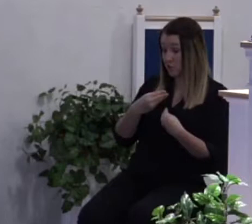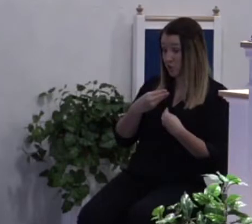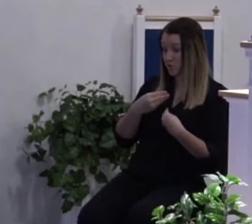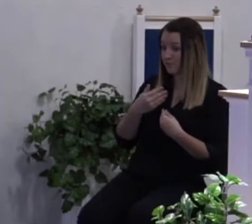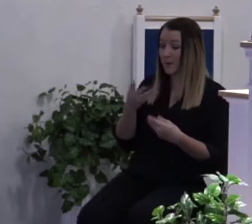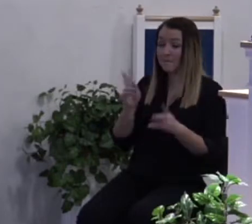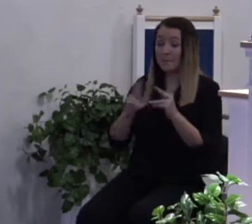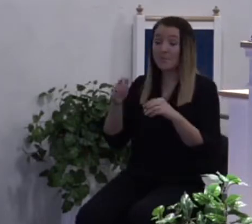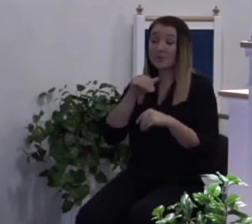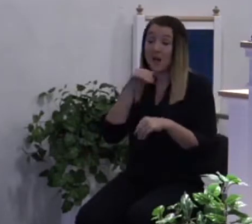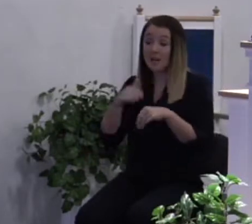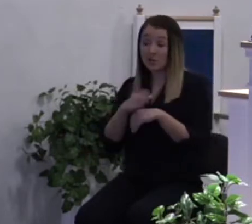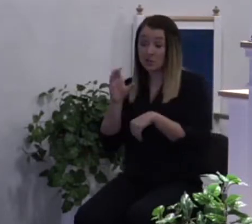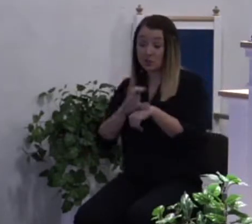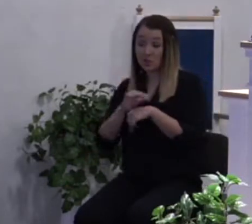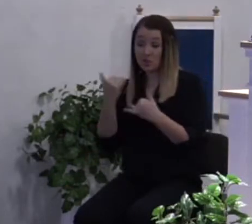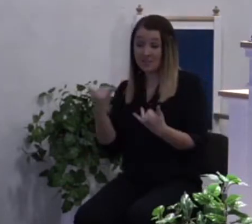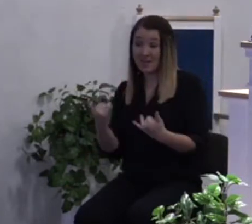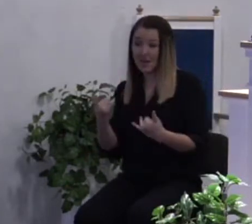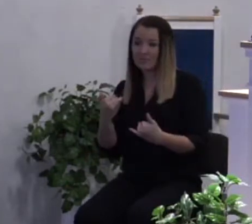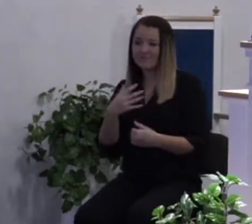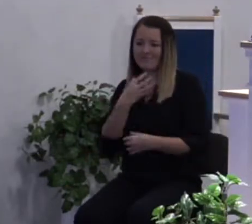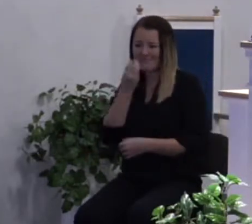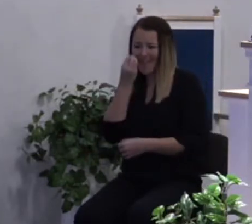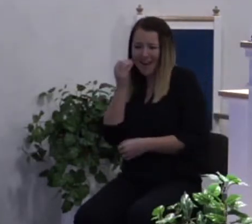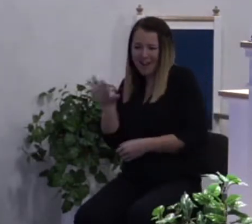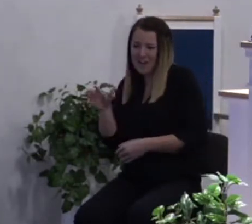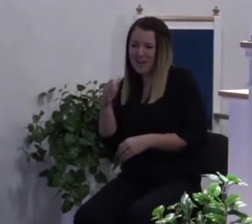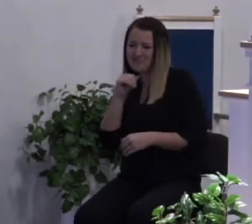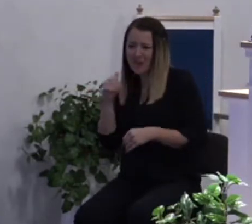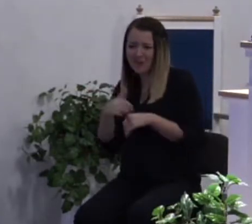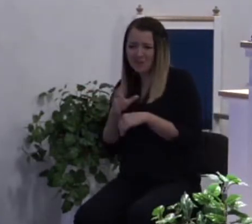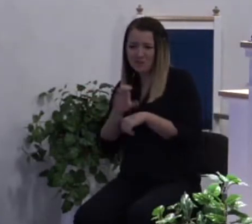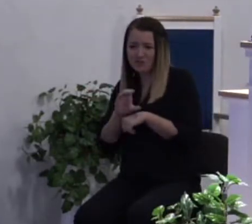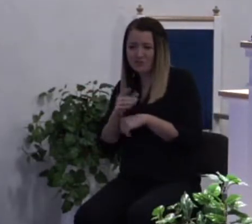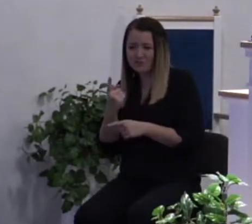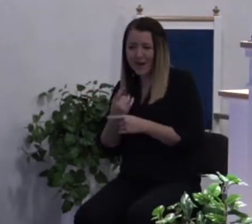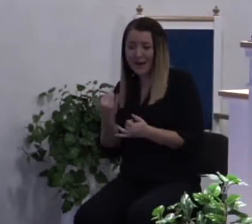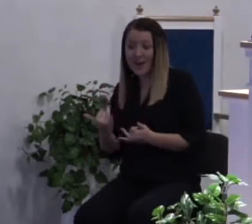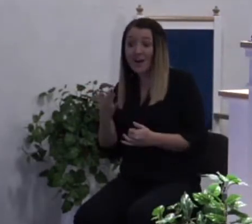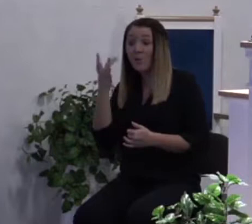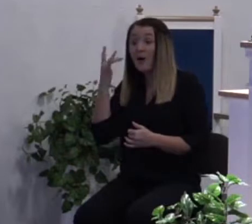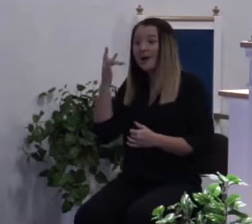now and they don't even care that they're not in church right now. You know why? Because God hasn't given them the desire.